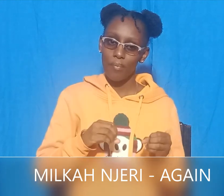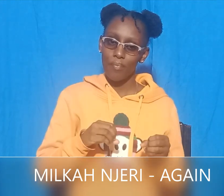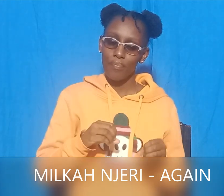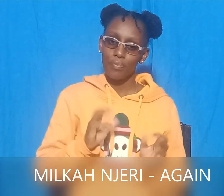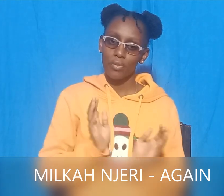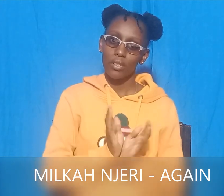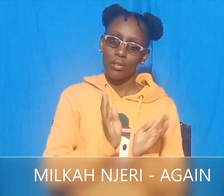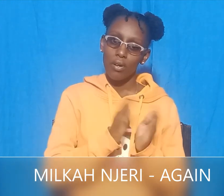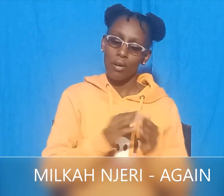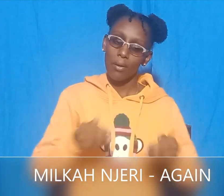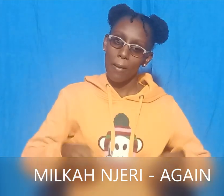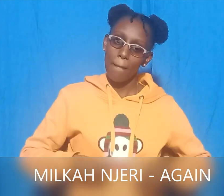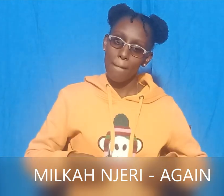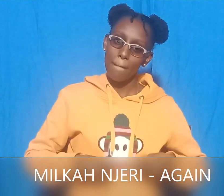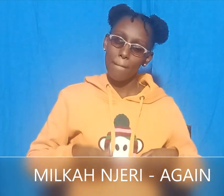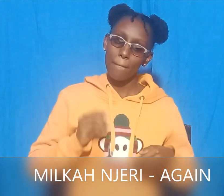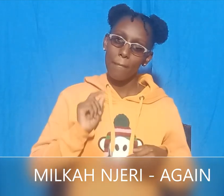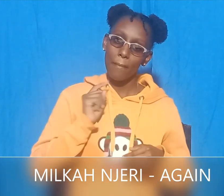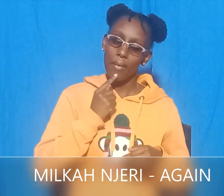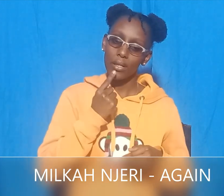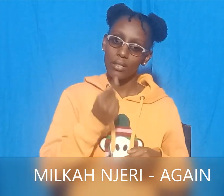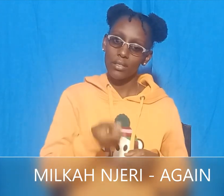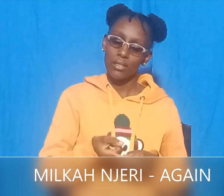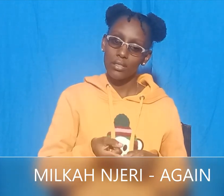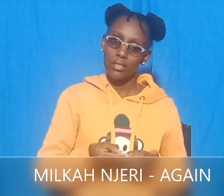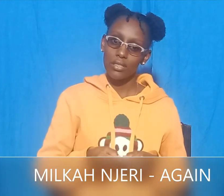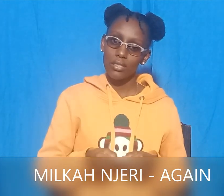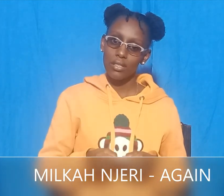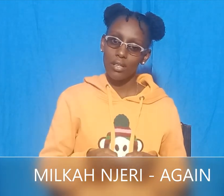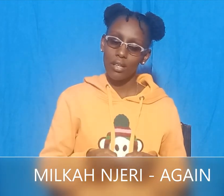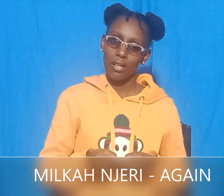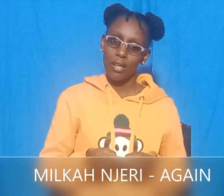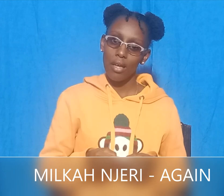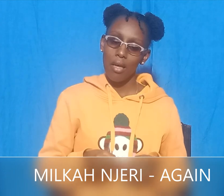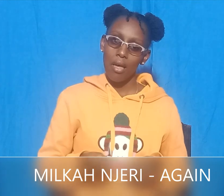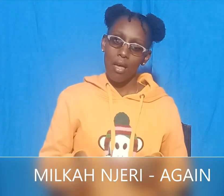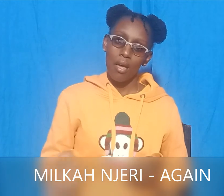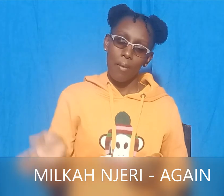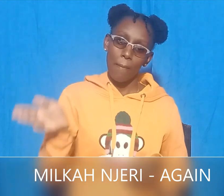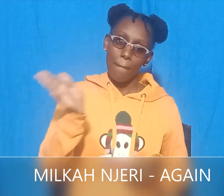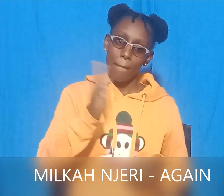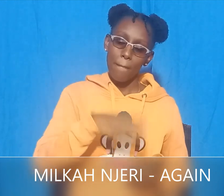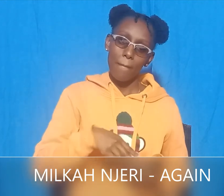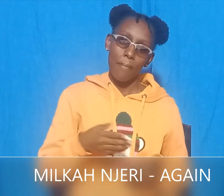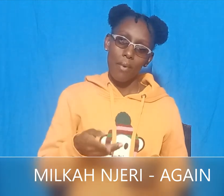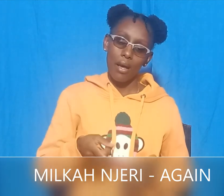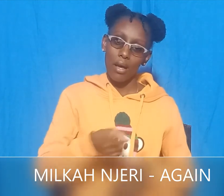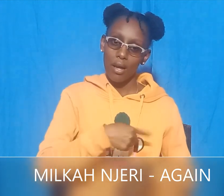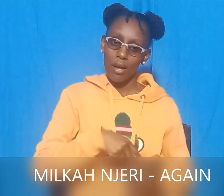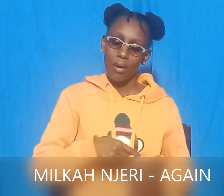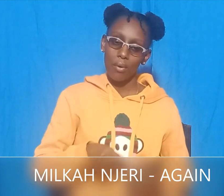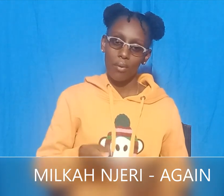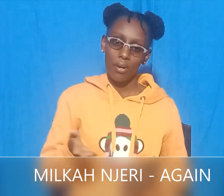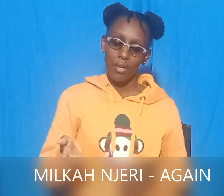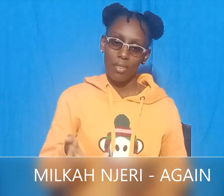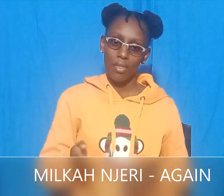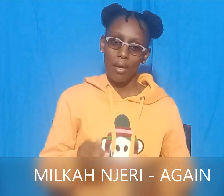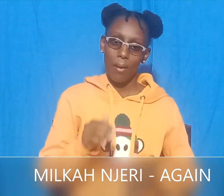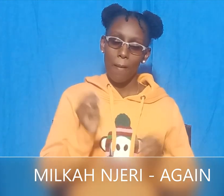the monkey. If I take you back to your tree, will you go and get your heart? Of